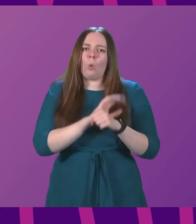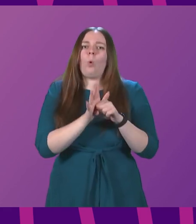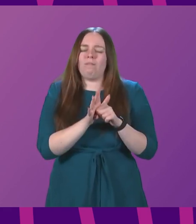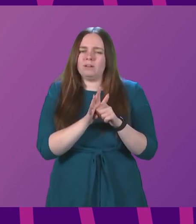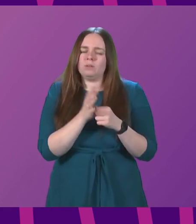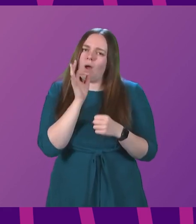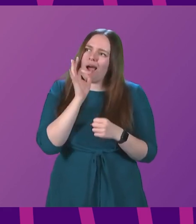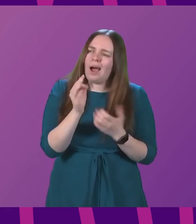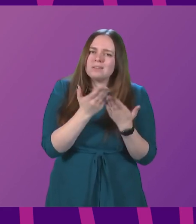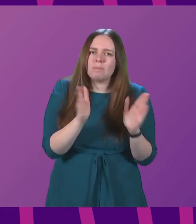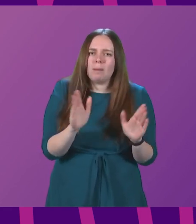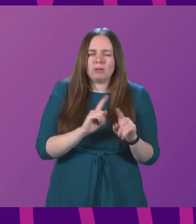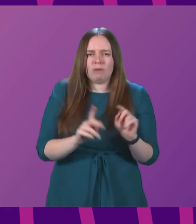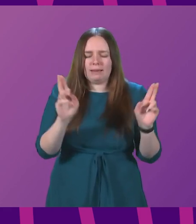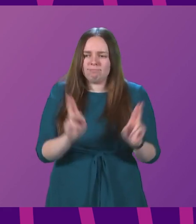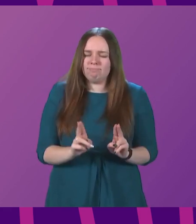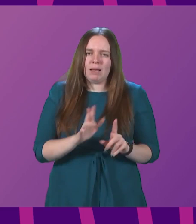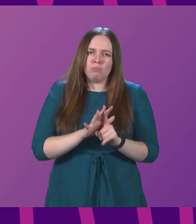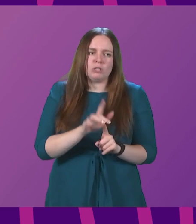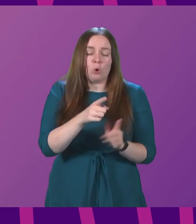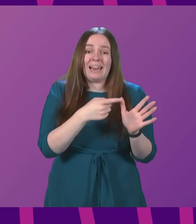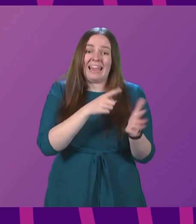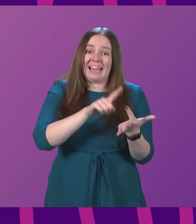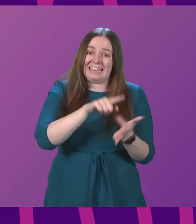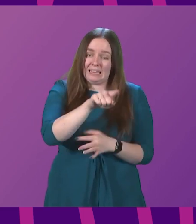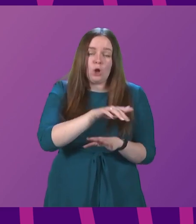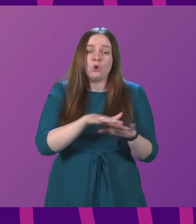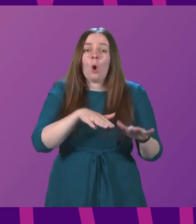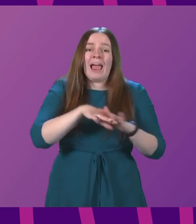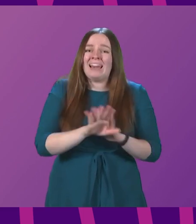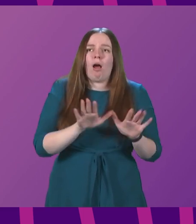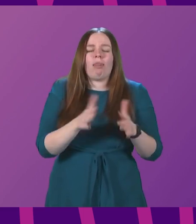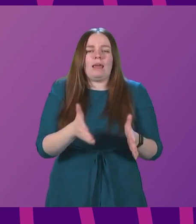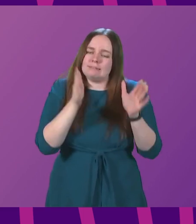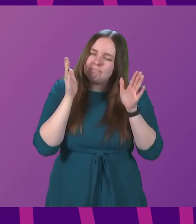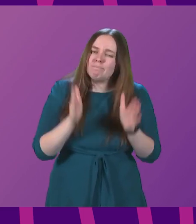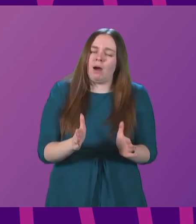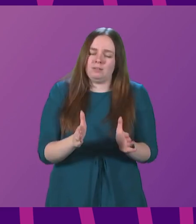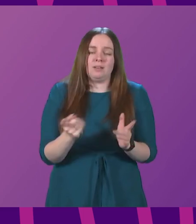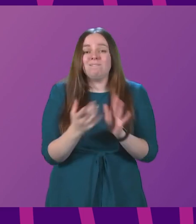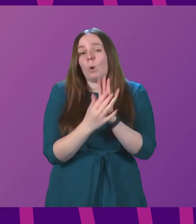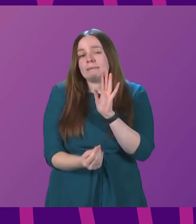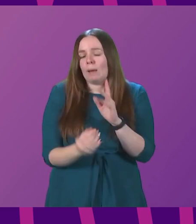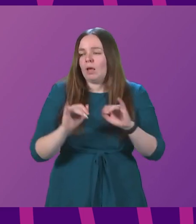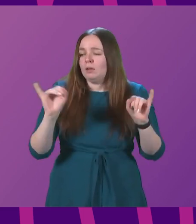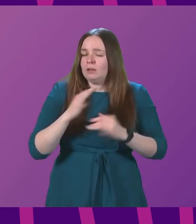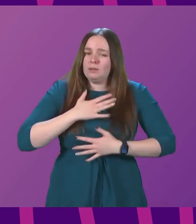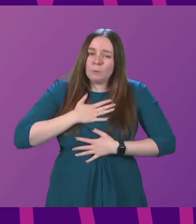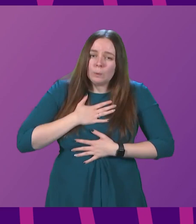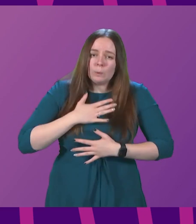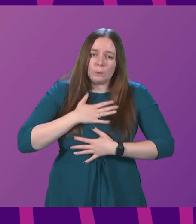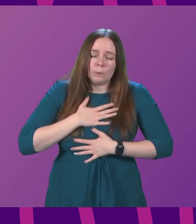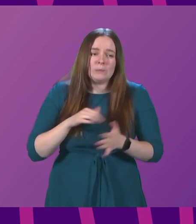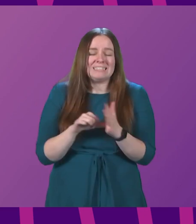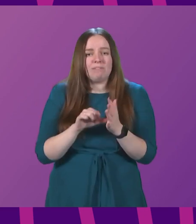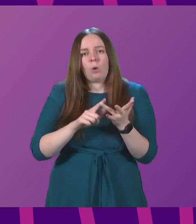it asked the public to ease pressure on accident and emergency, not to attend unless absolutely necessary, for example, with severe breathing difficulties